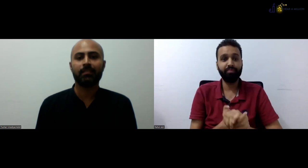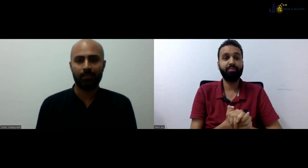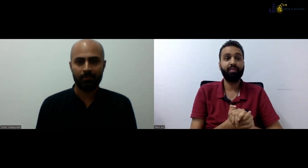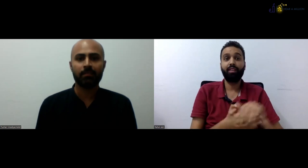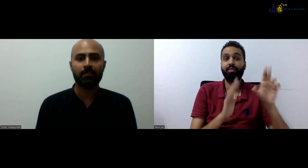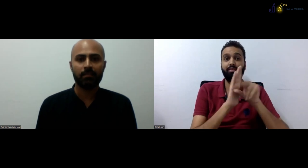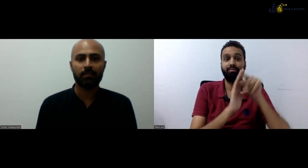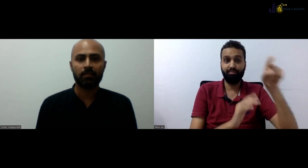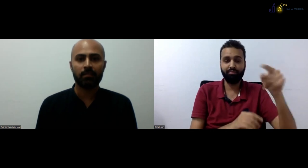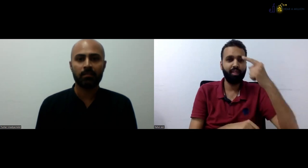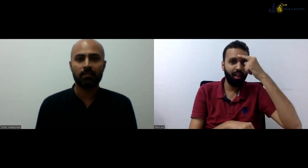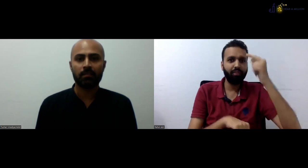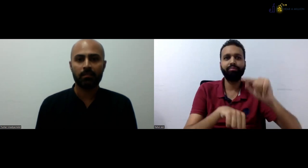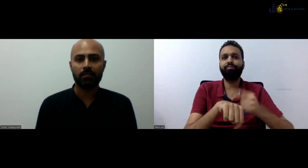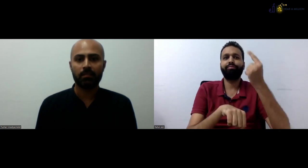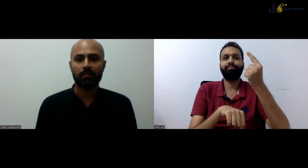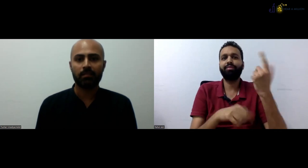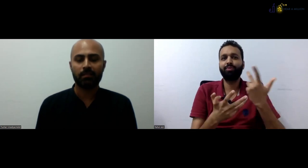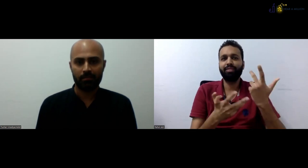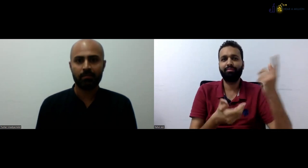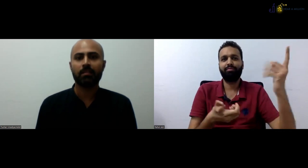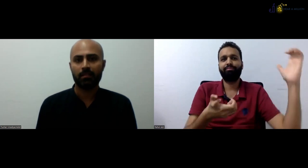with a company.